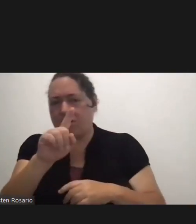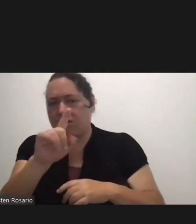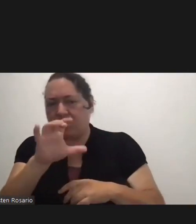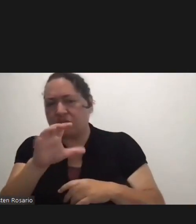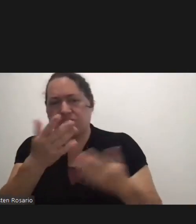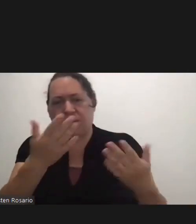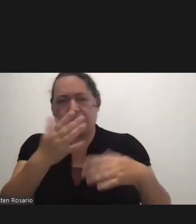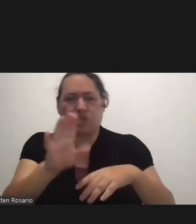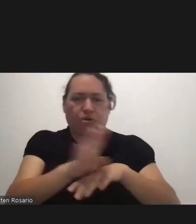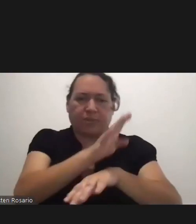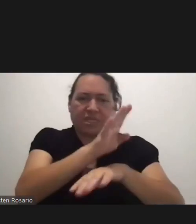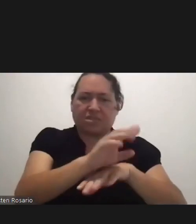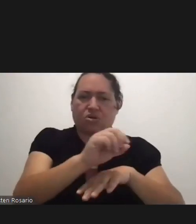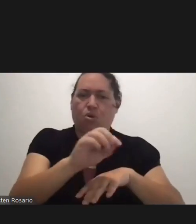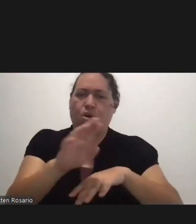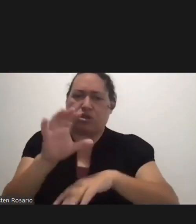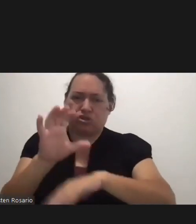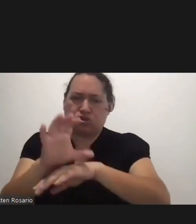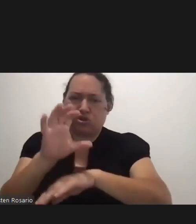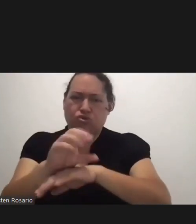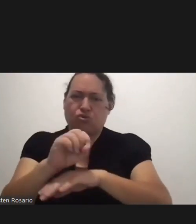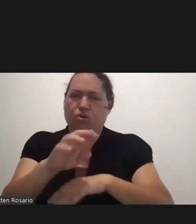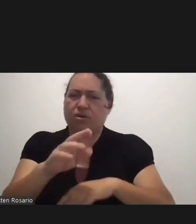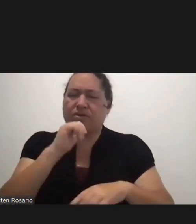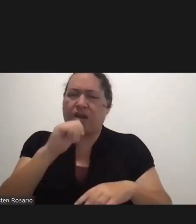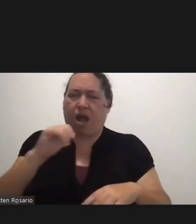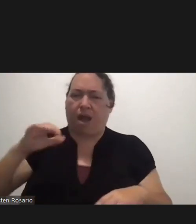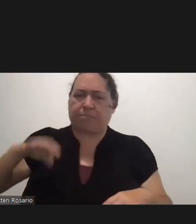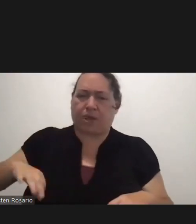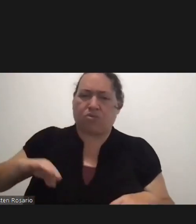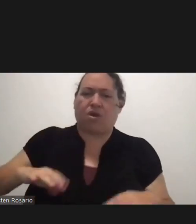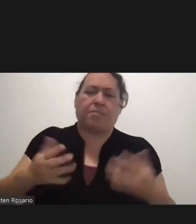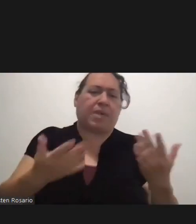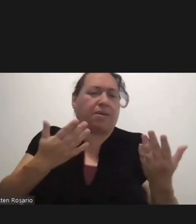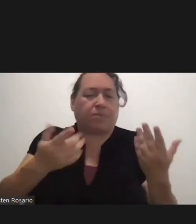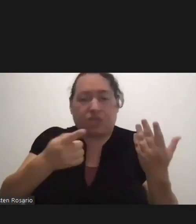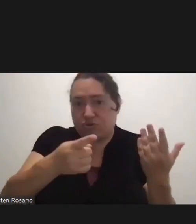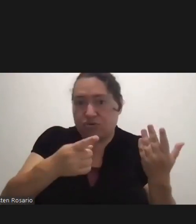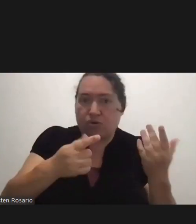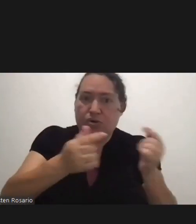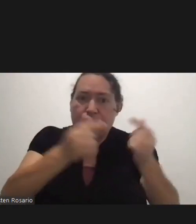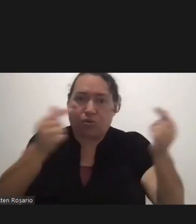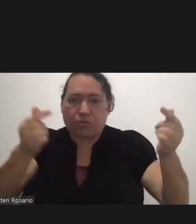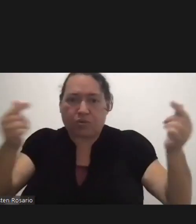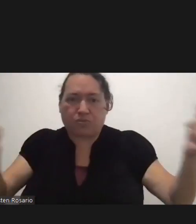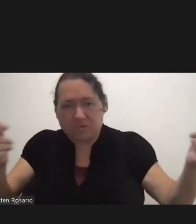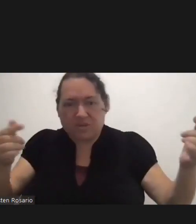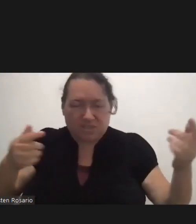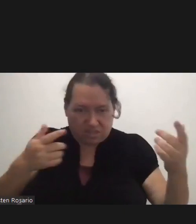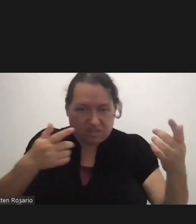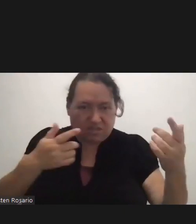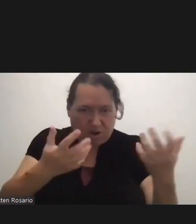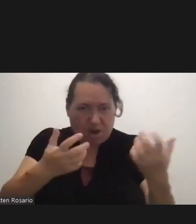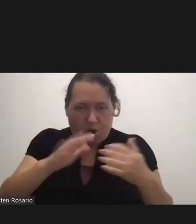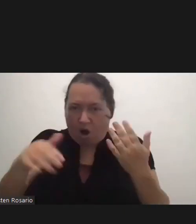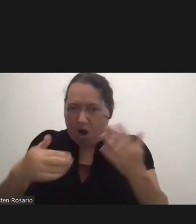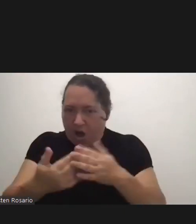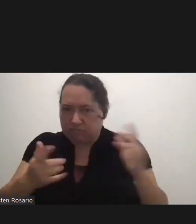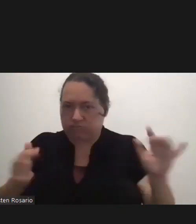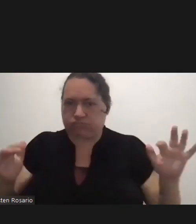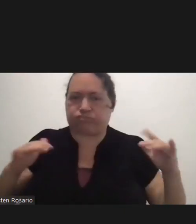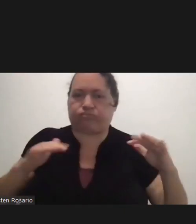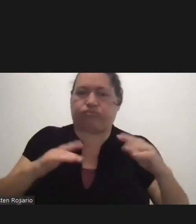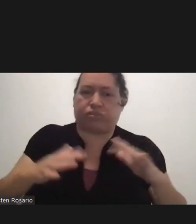or a nonprofit or you're a great grandparent. And you want all your your people in your lineage to get vaccinated and you can collect them all at one time